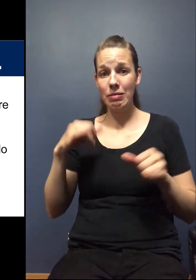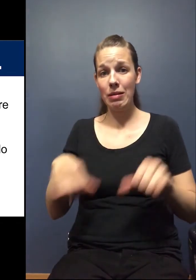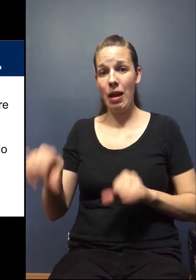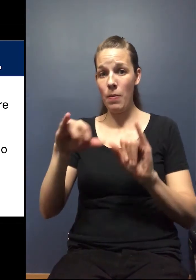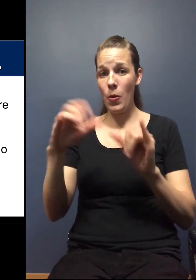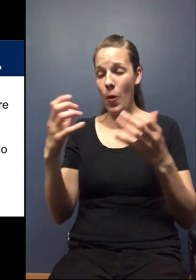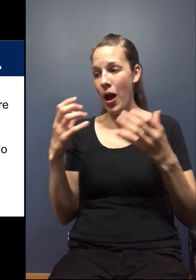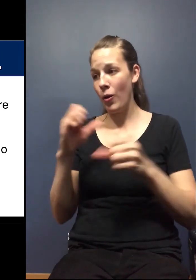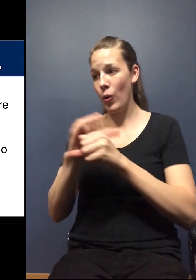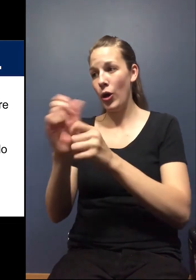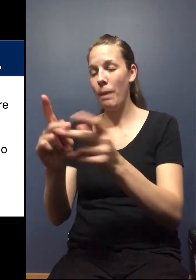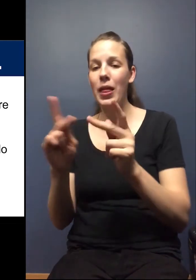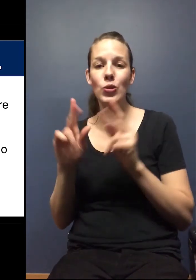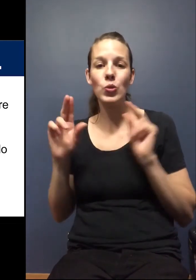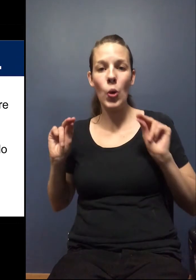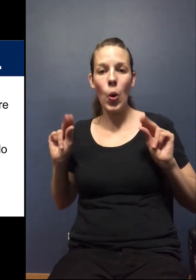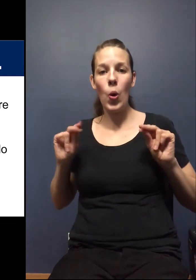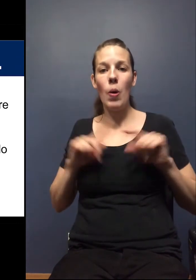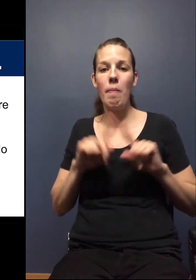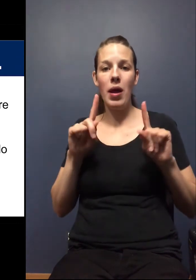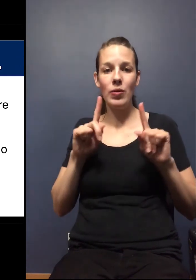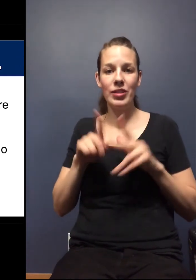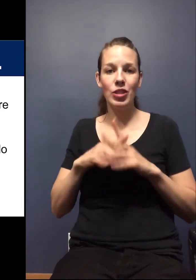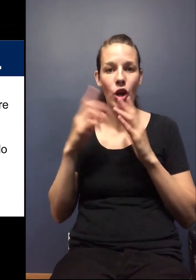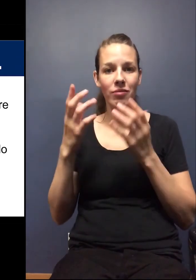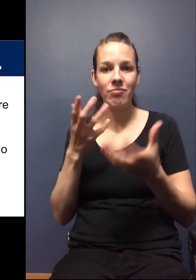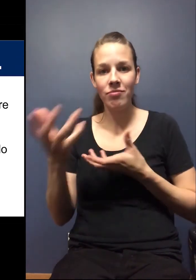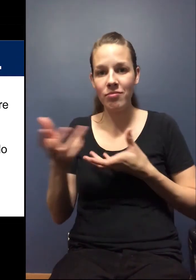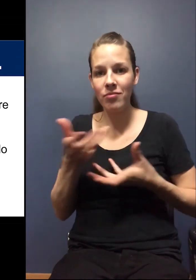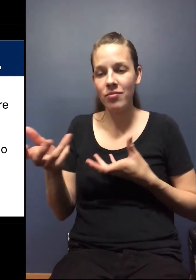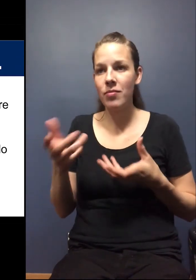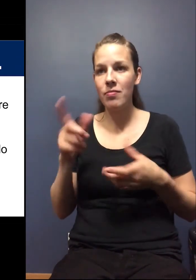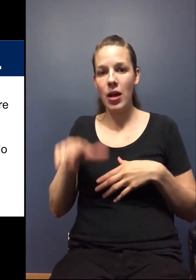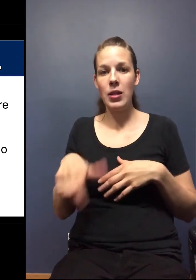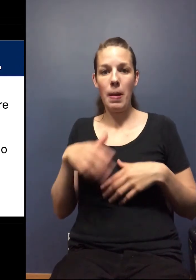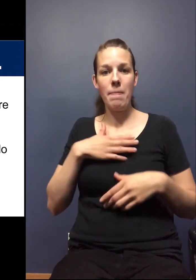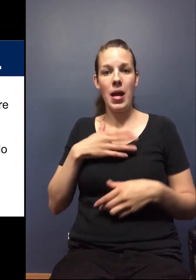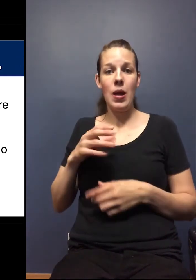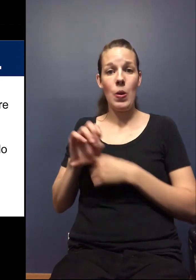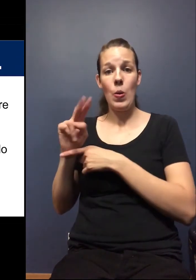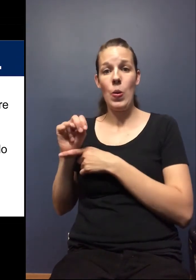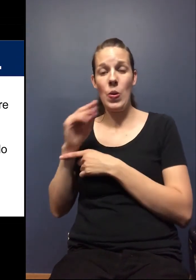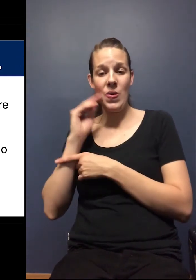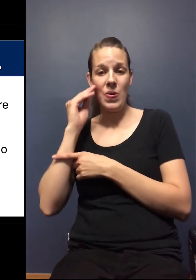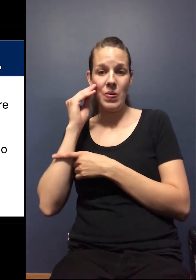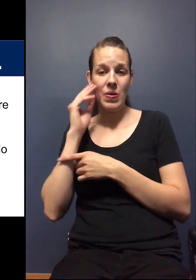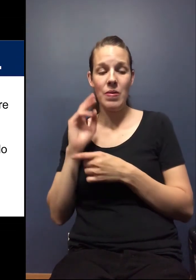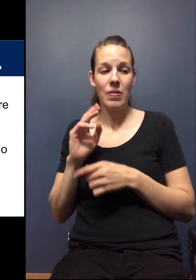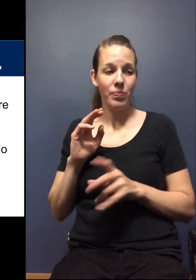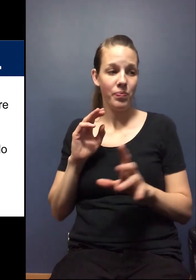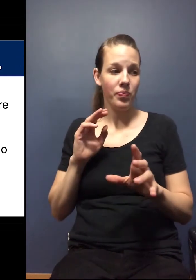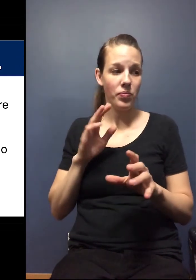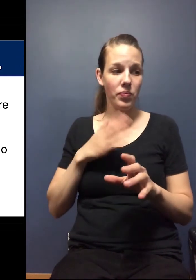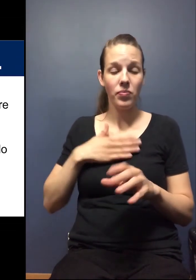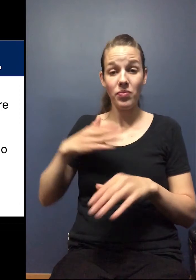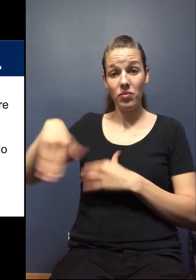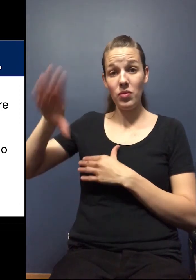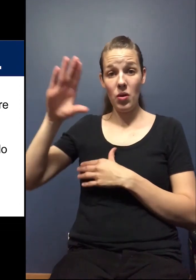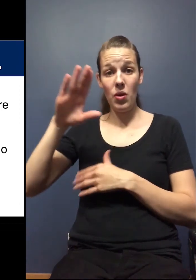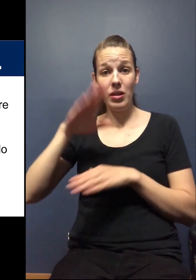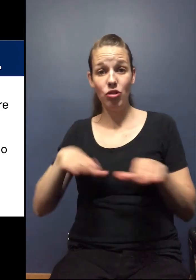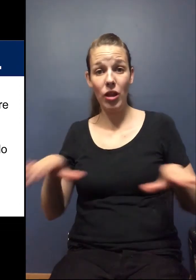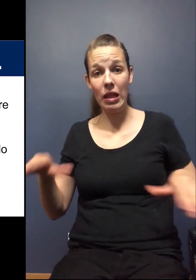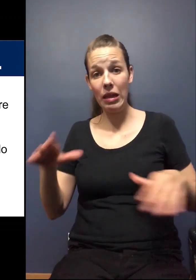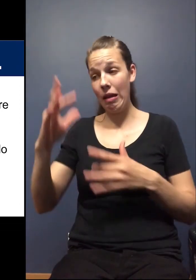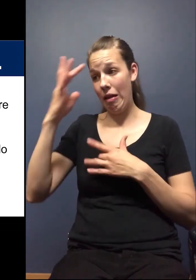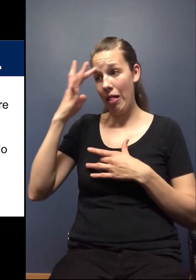that we want to do the work site? No, but we have to start having those conversations in my own home. If my kids are my, my grown children are